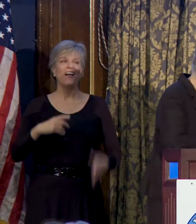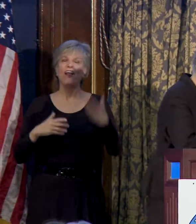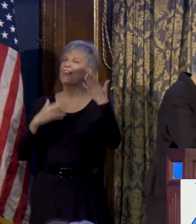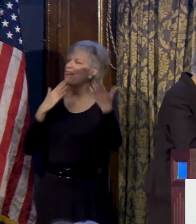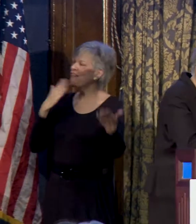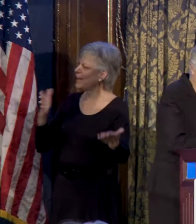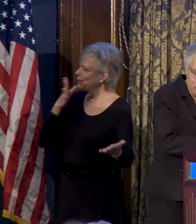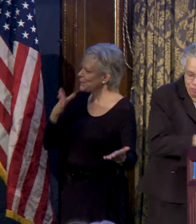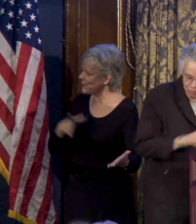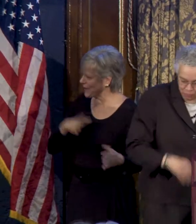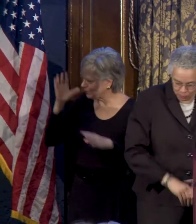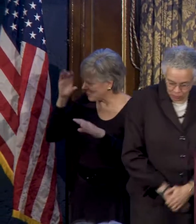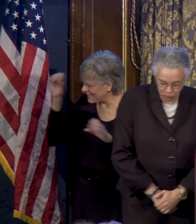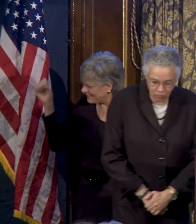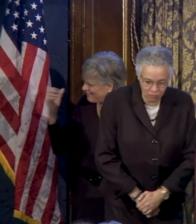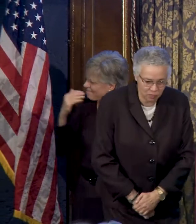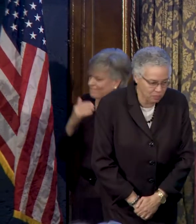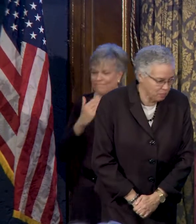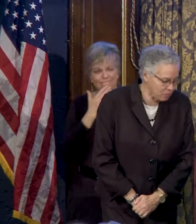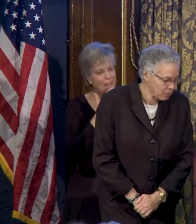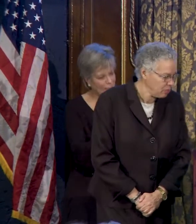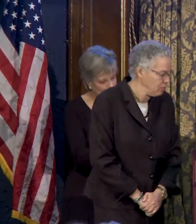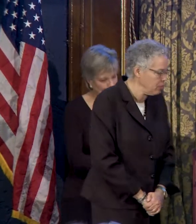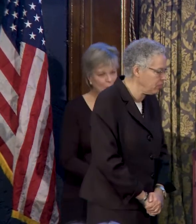Madam President. Thank you. Thank you very much.